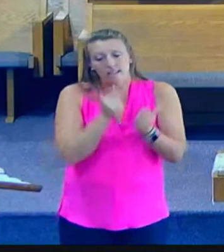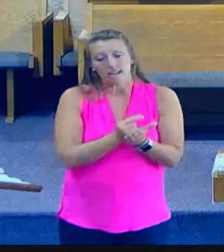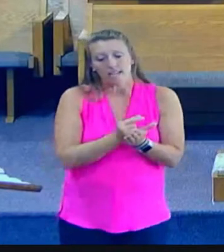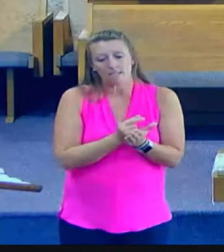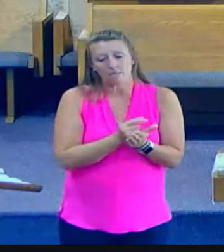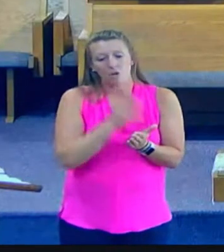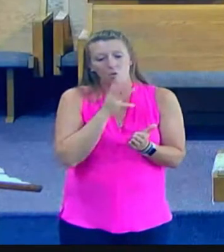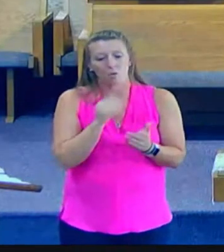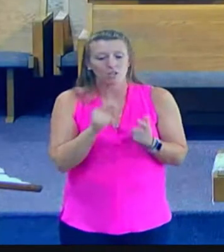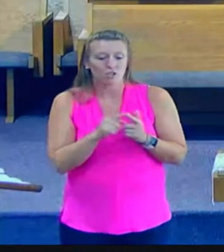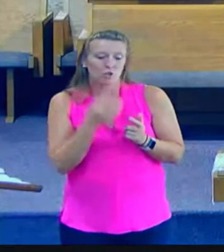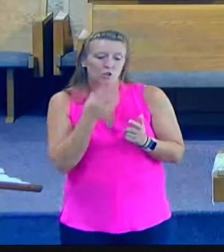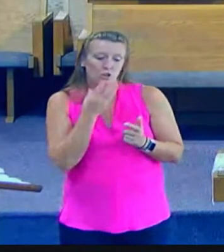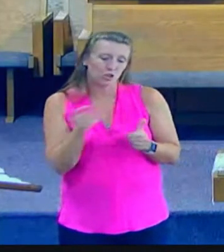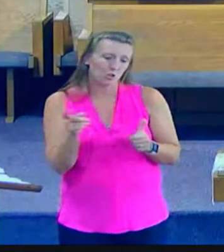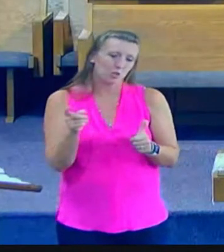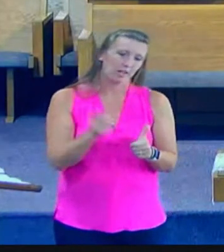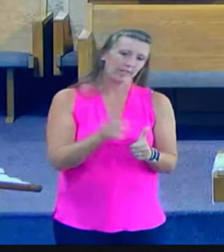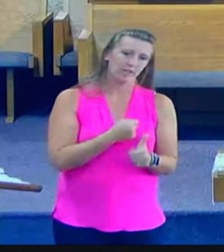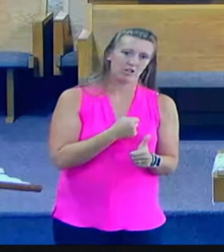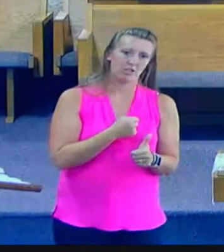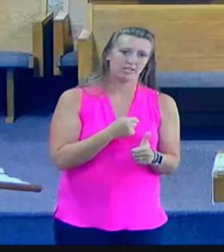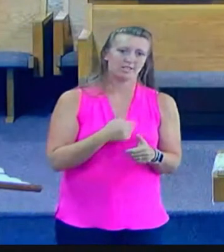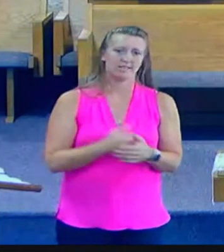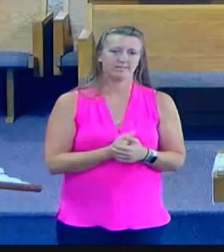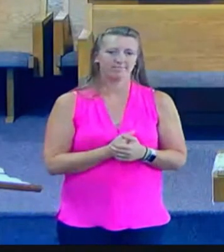was to the Jew first.